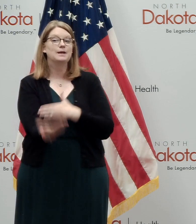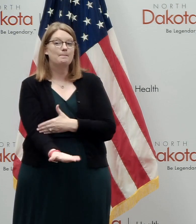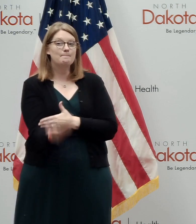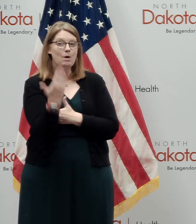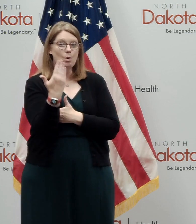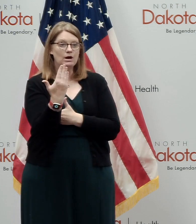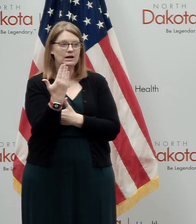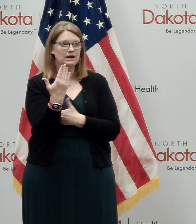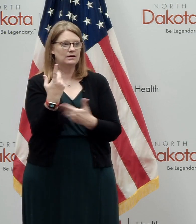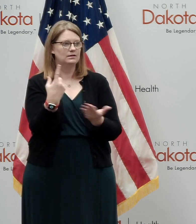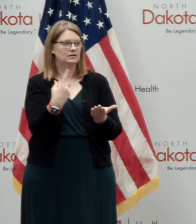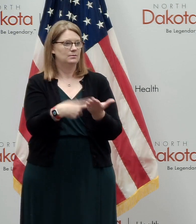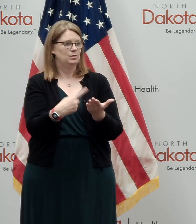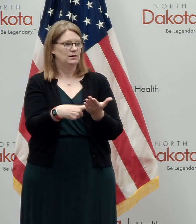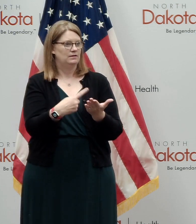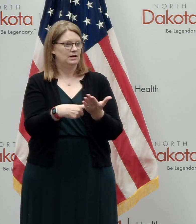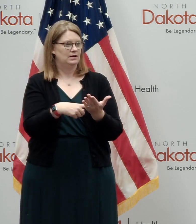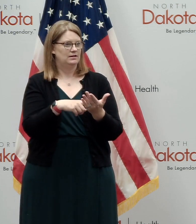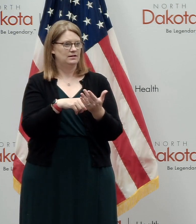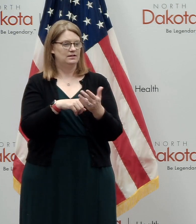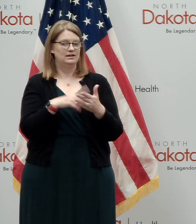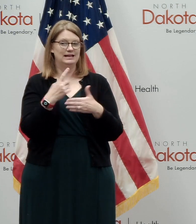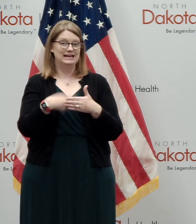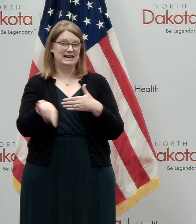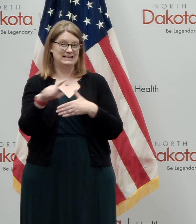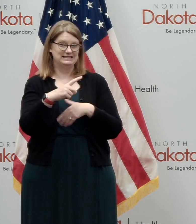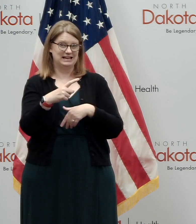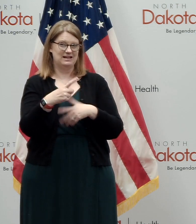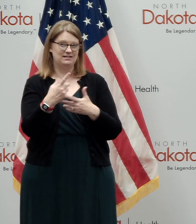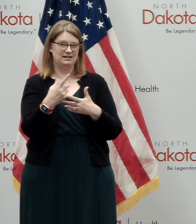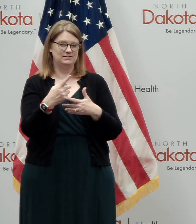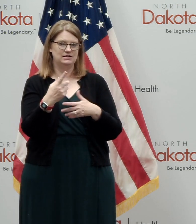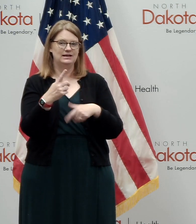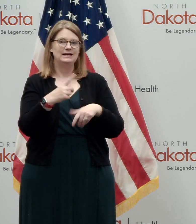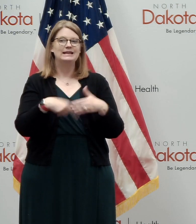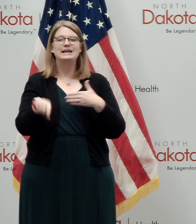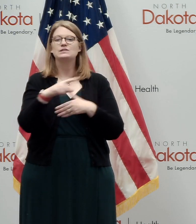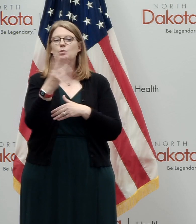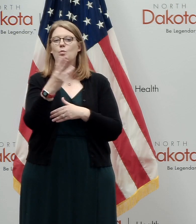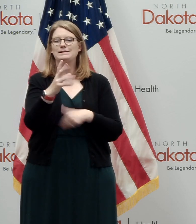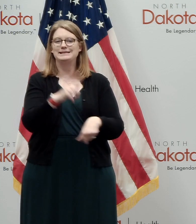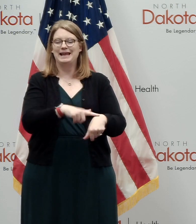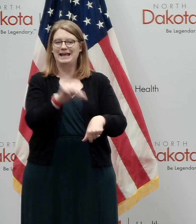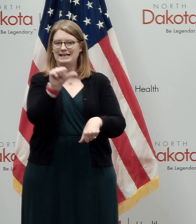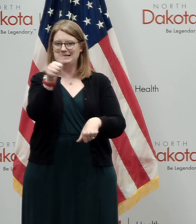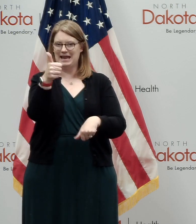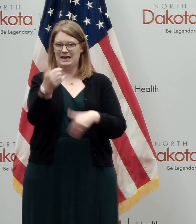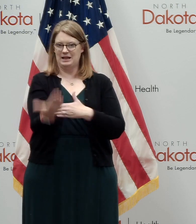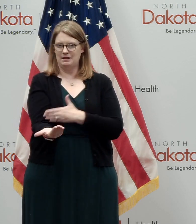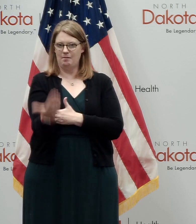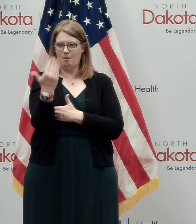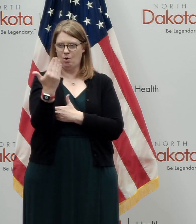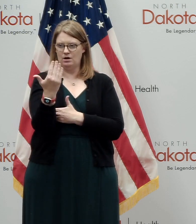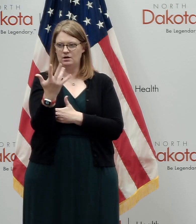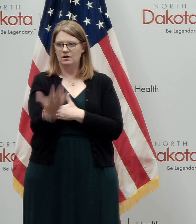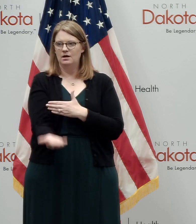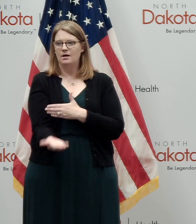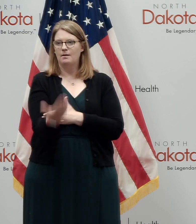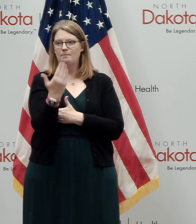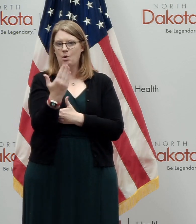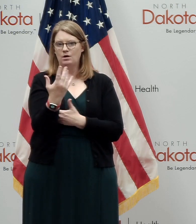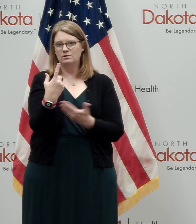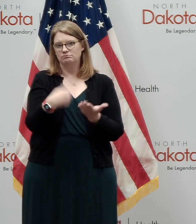press conference. The only time that we can get it worked in next week, but next Wednesday at 10 AM, uh, will be our first morning press briefing,